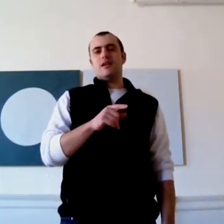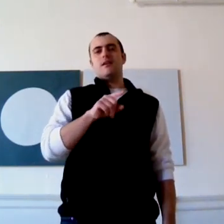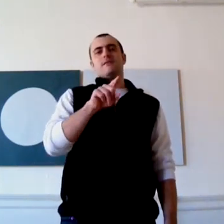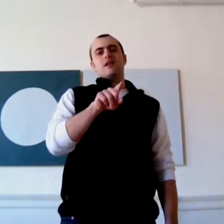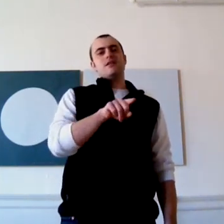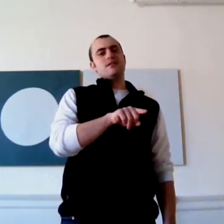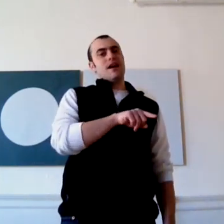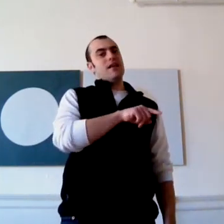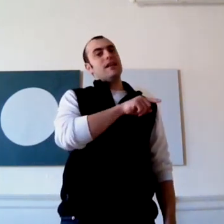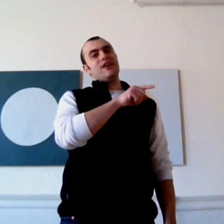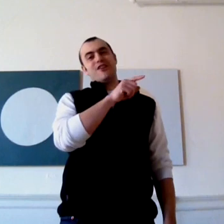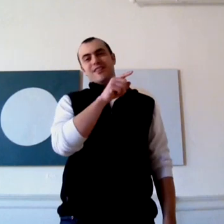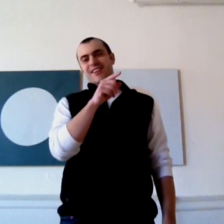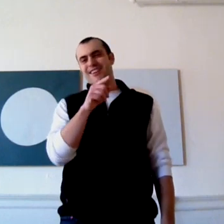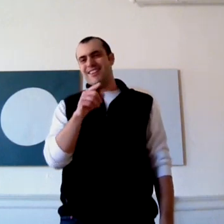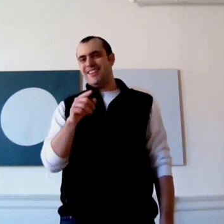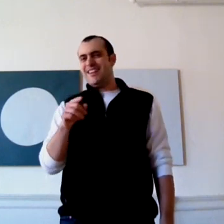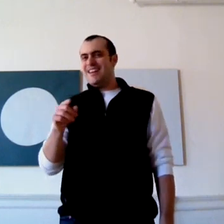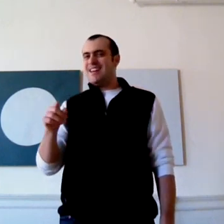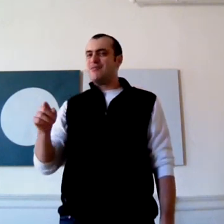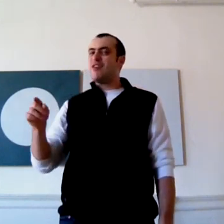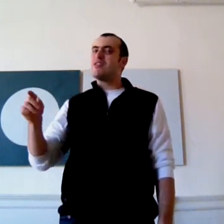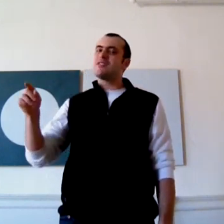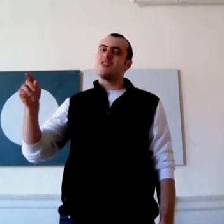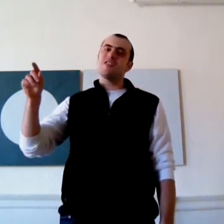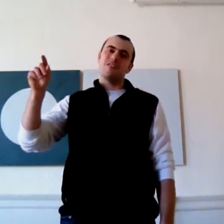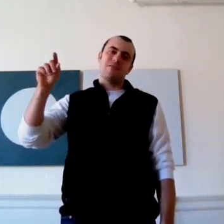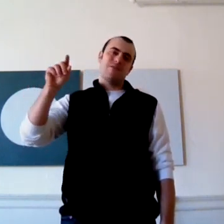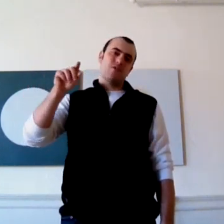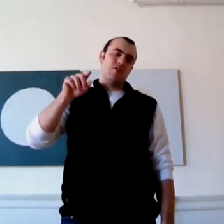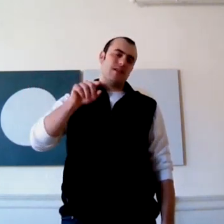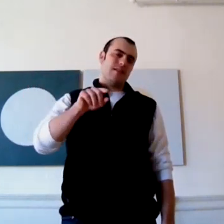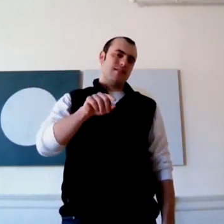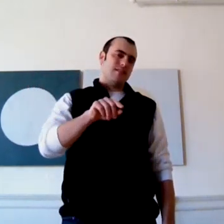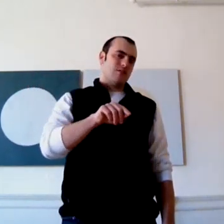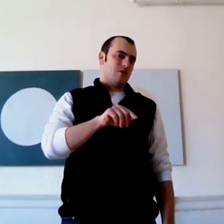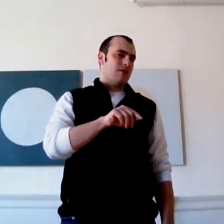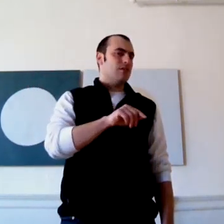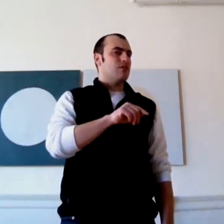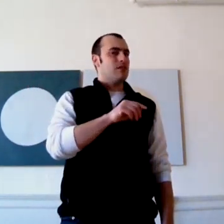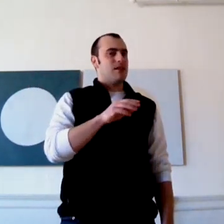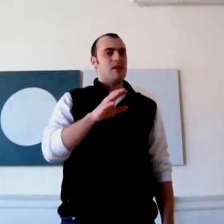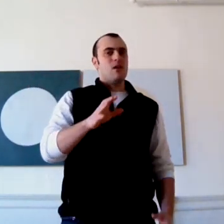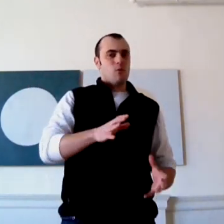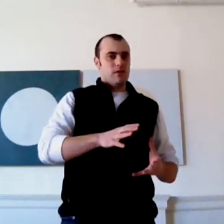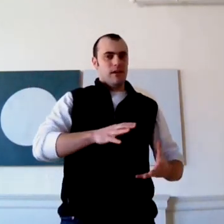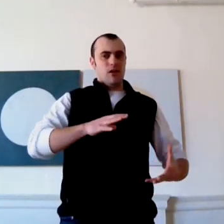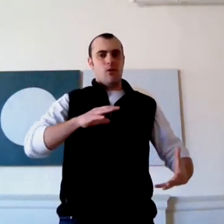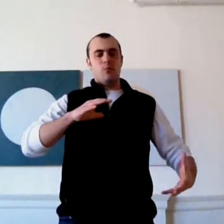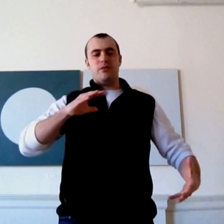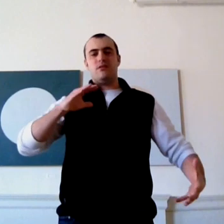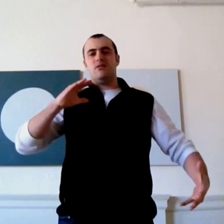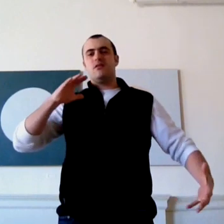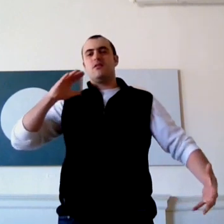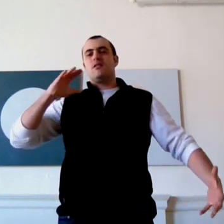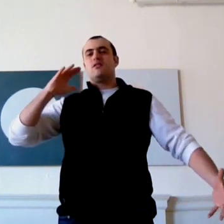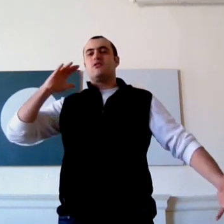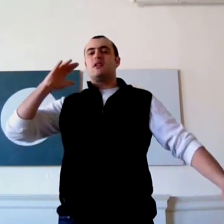is not linear. It's very circular. So you get into the circular thing where you've got open turning